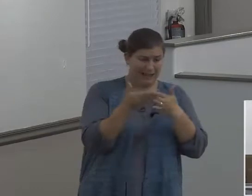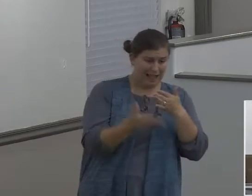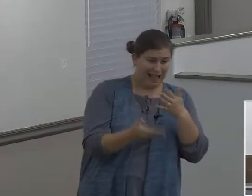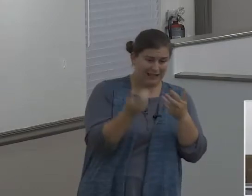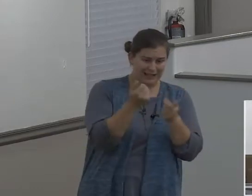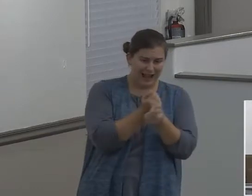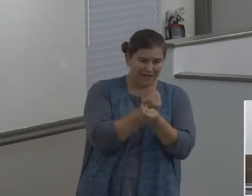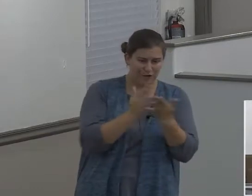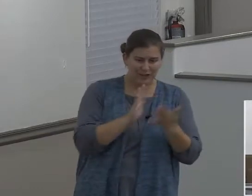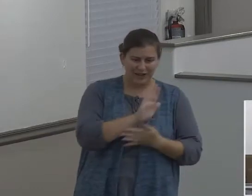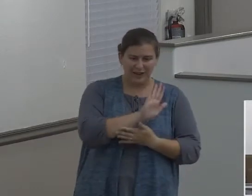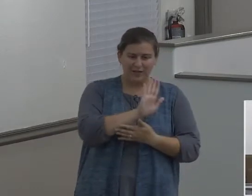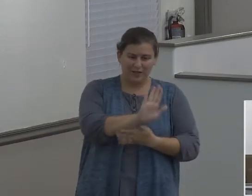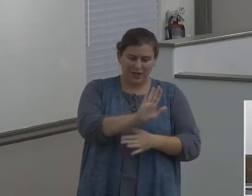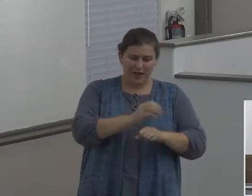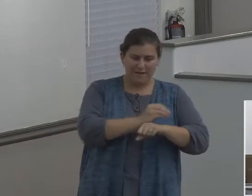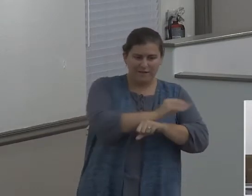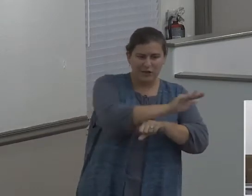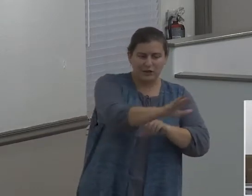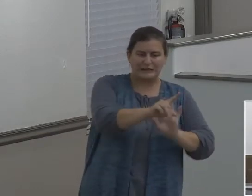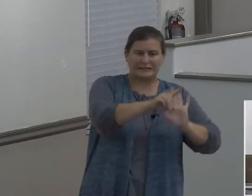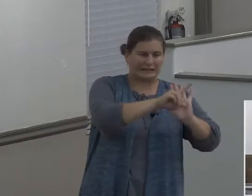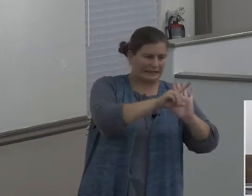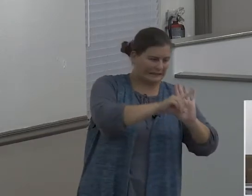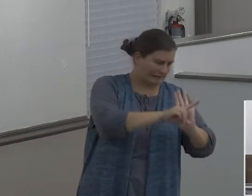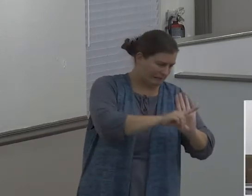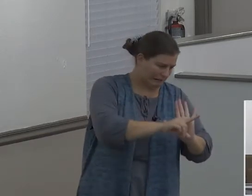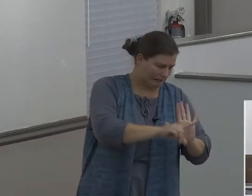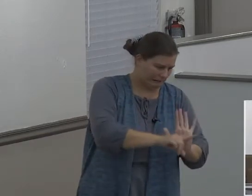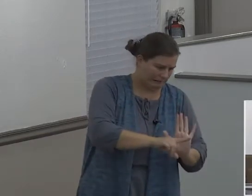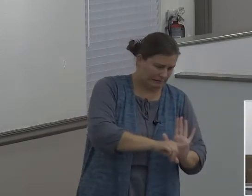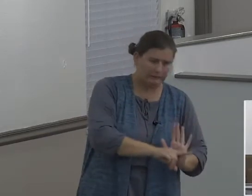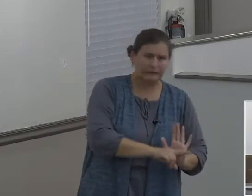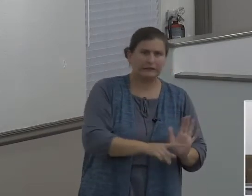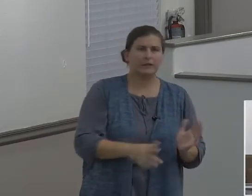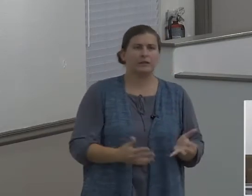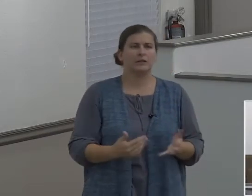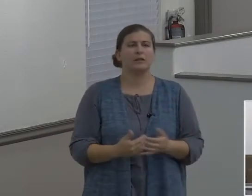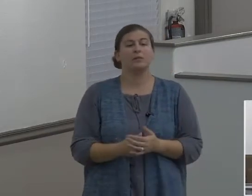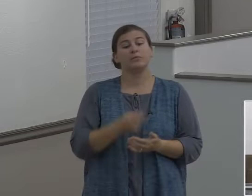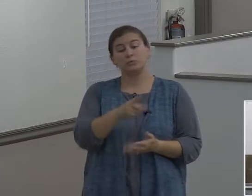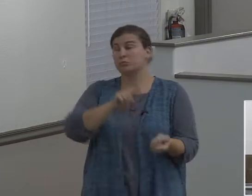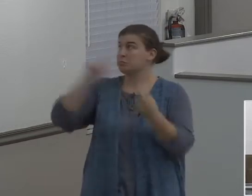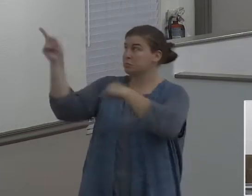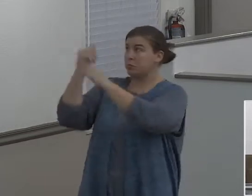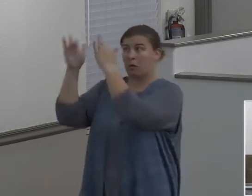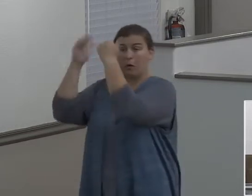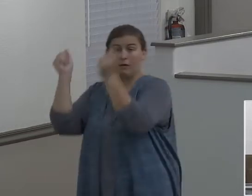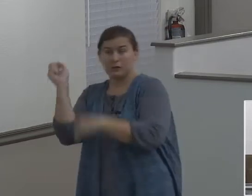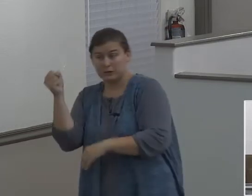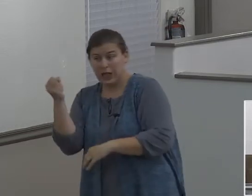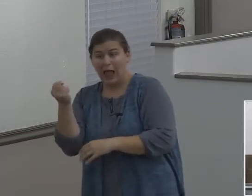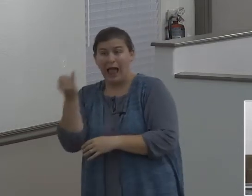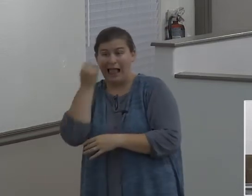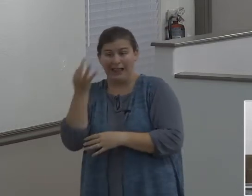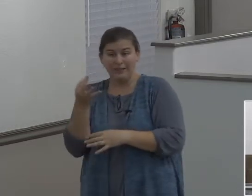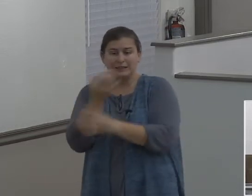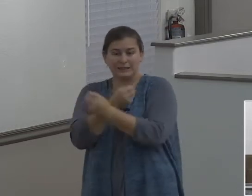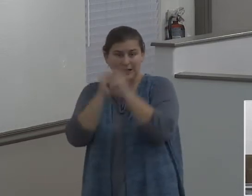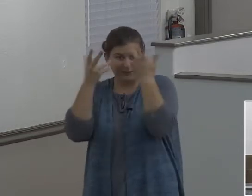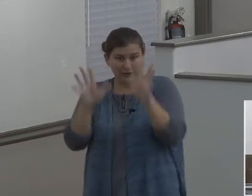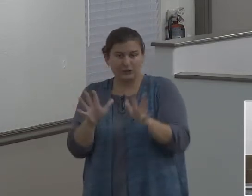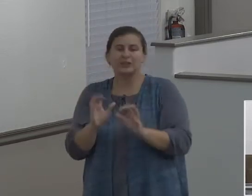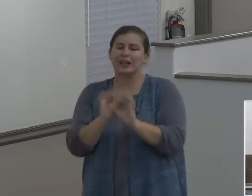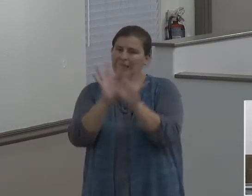is to the negative side of the spectrum. Oh, did he go to heaven? Yeah. I don't think he's as